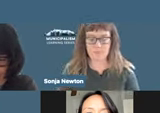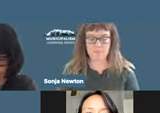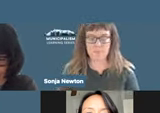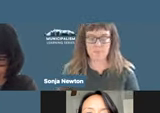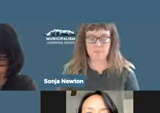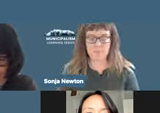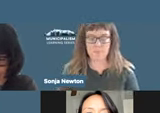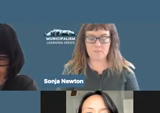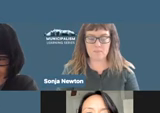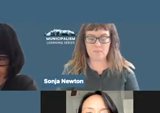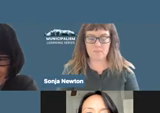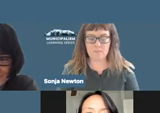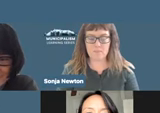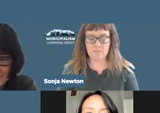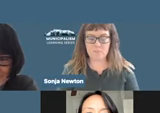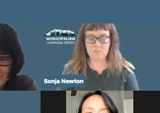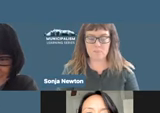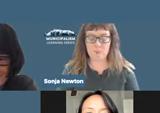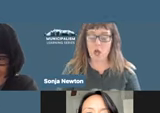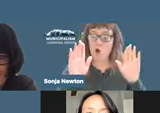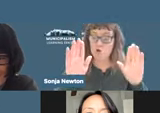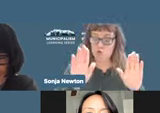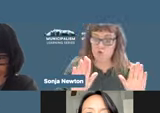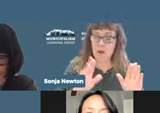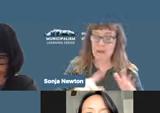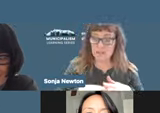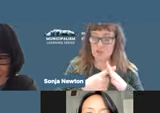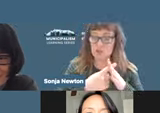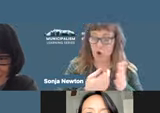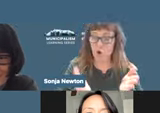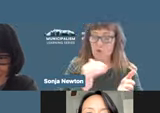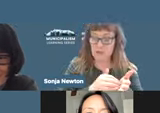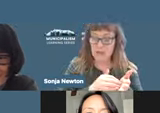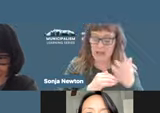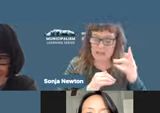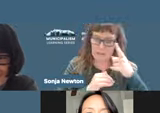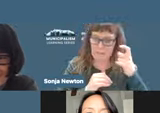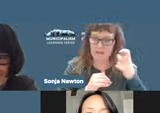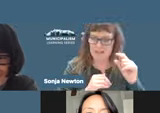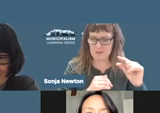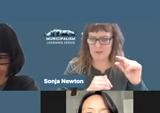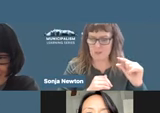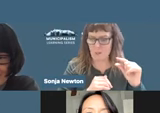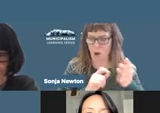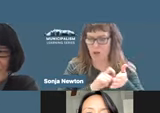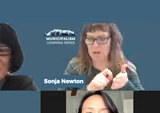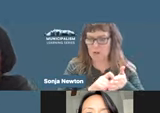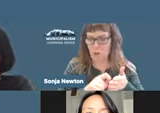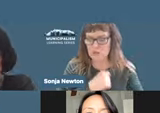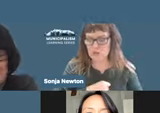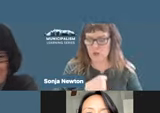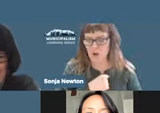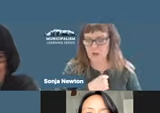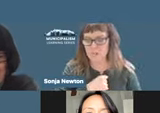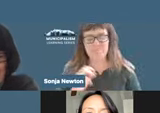I, it would be great to start over because I only was able to know a small amount of what you said. I'm so sorry. Oh, that's